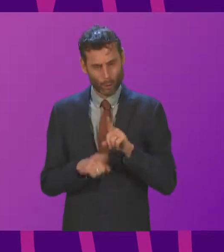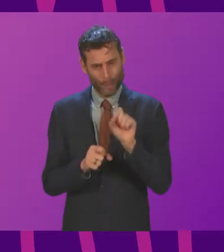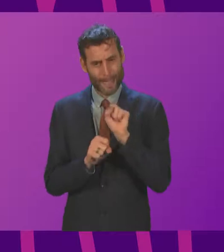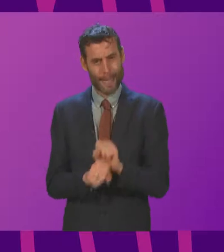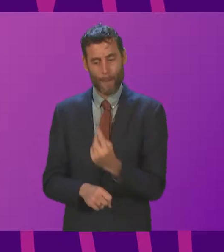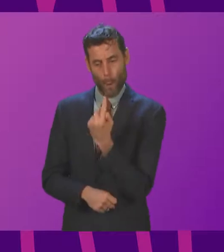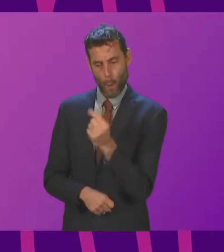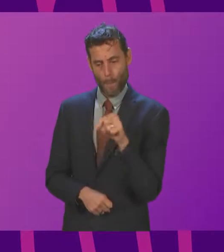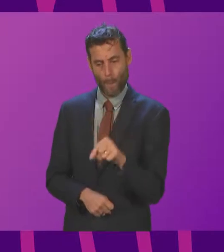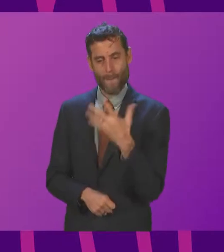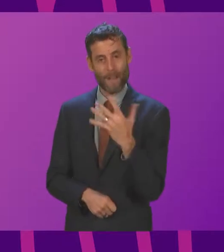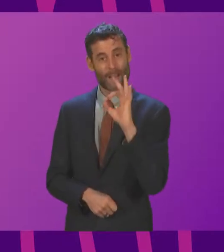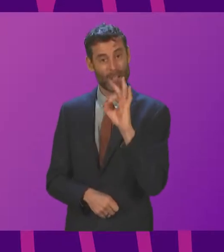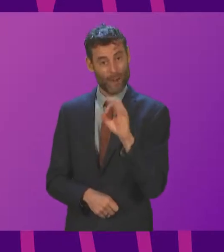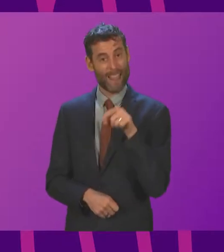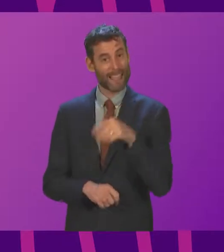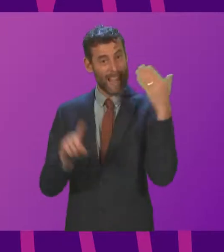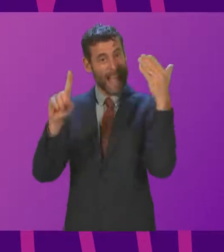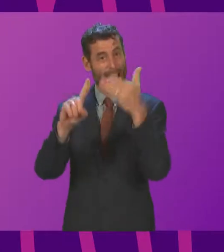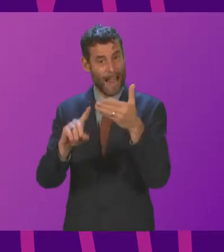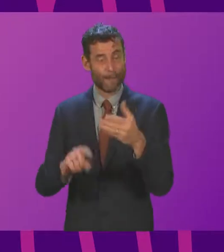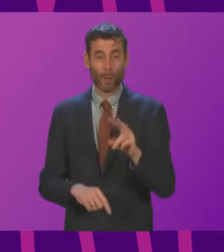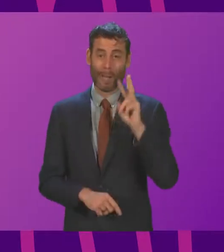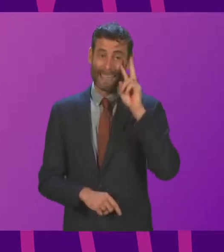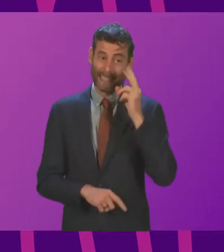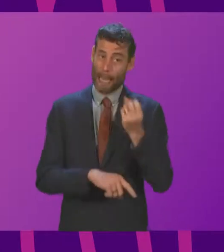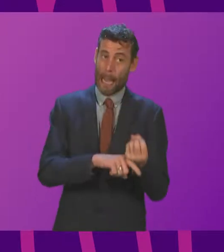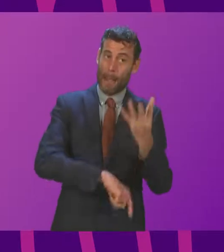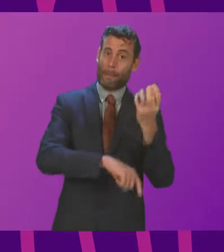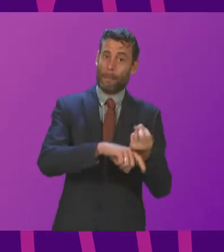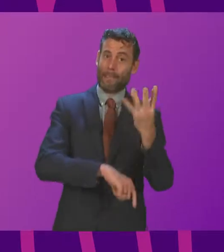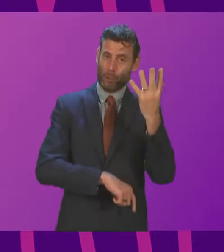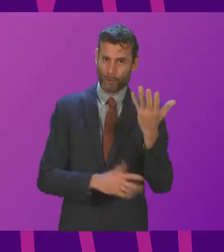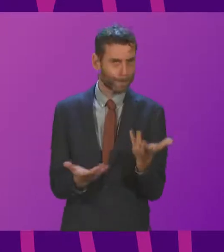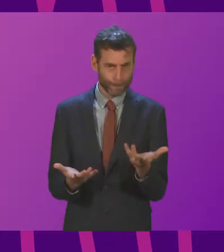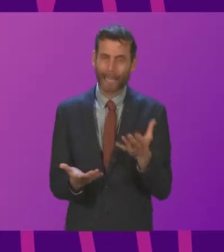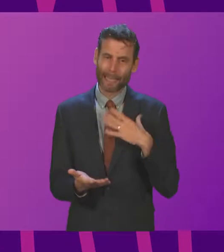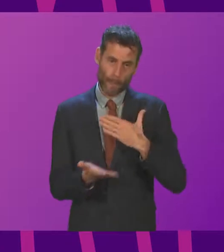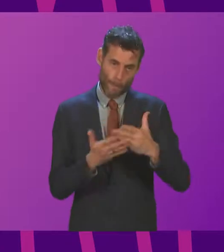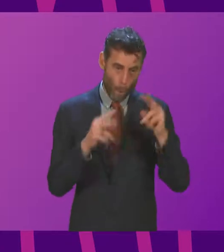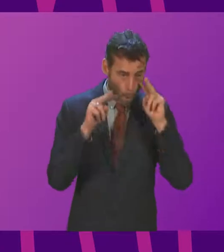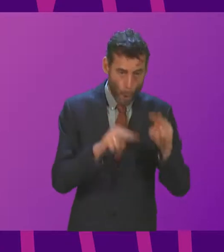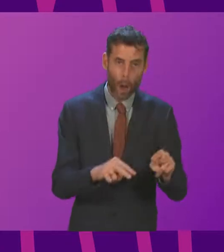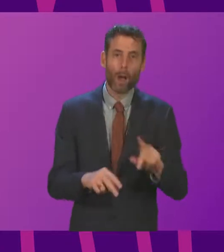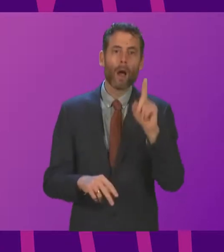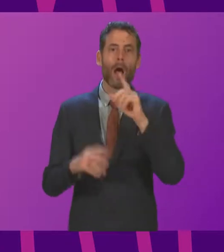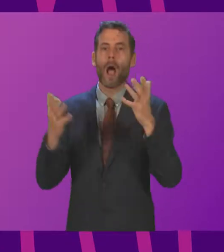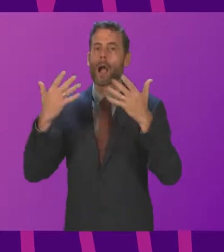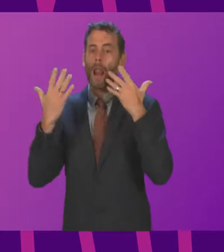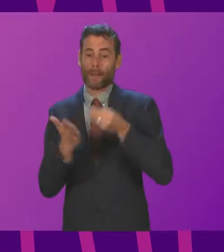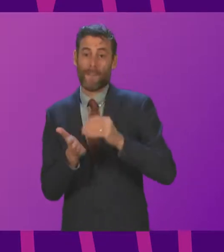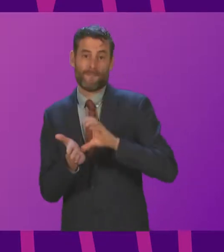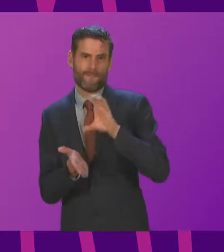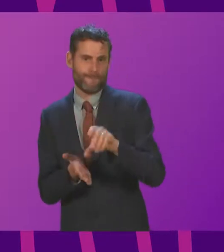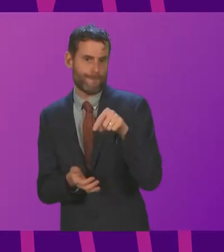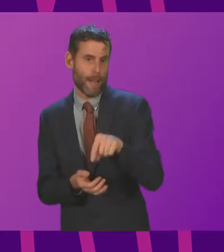which is the aim of the COP26 summit. There is a gap on emissions. Right now, there is a gap on climate finance. And I know the negotiators are